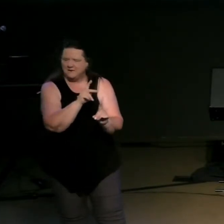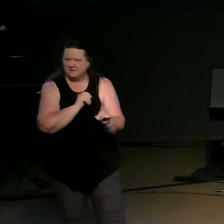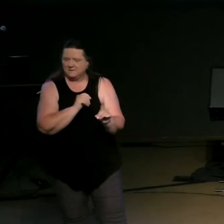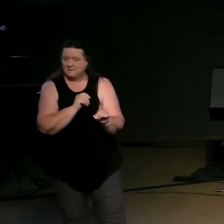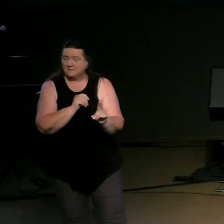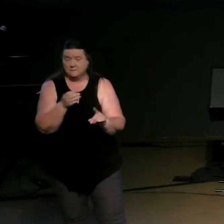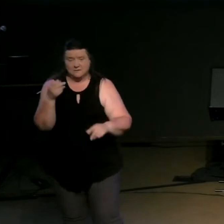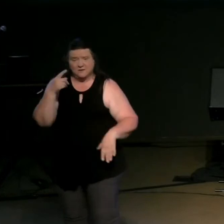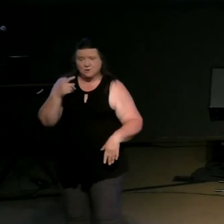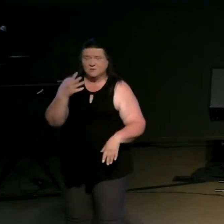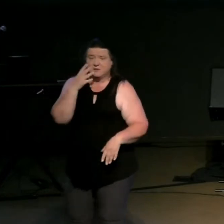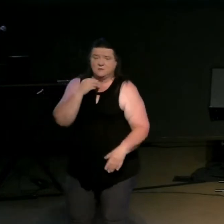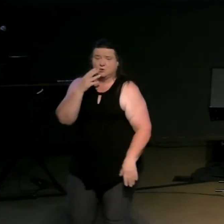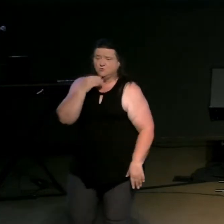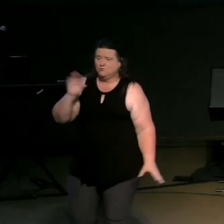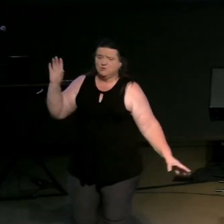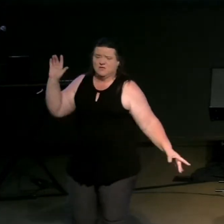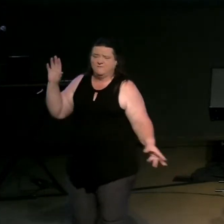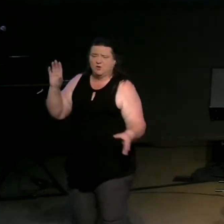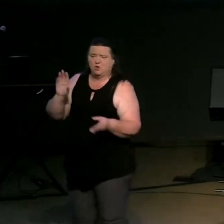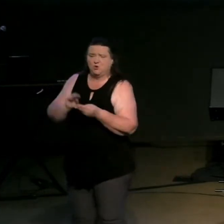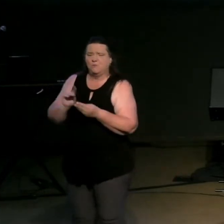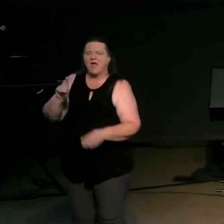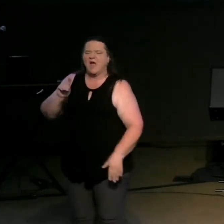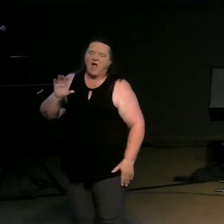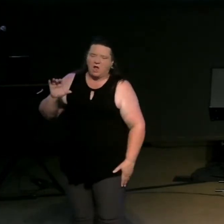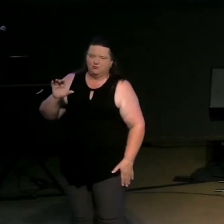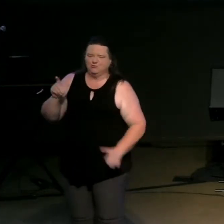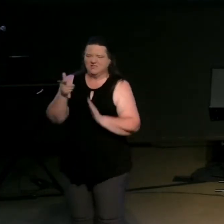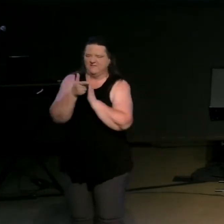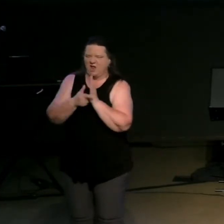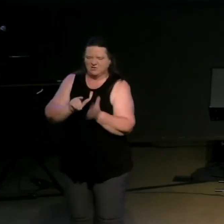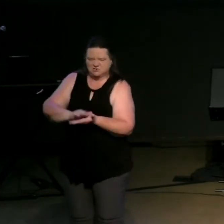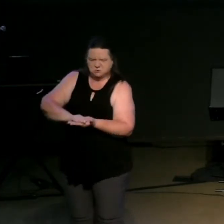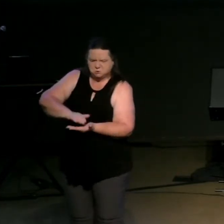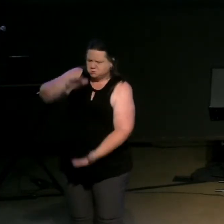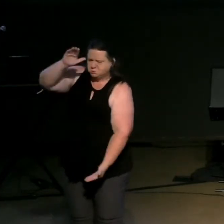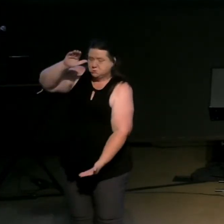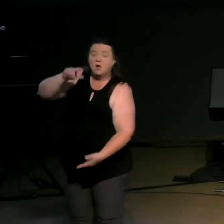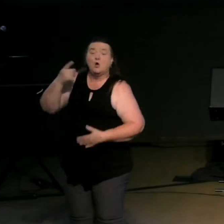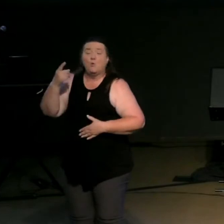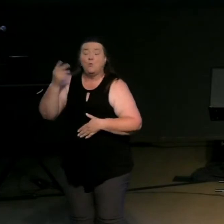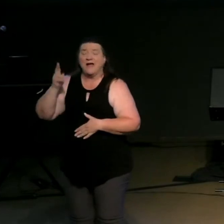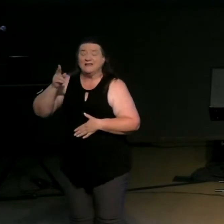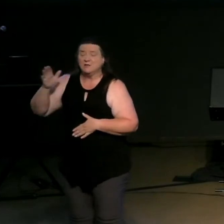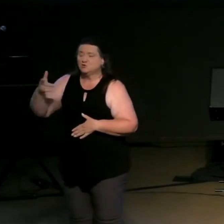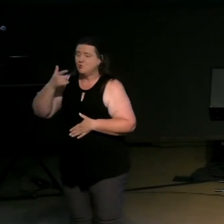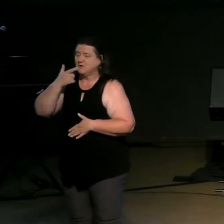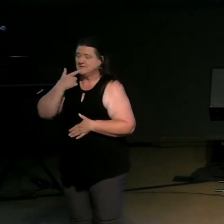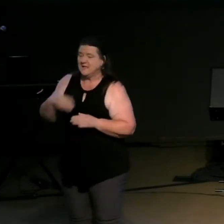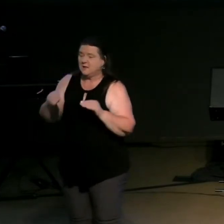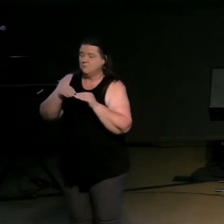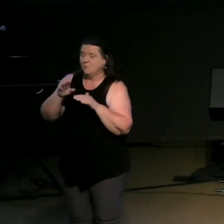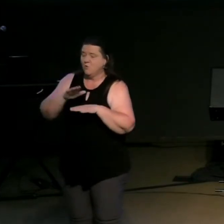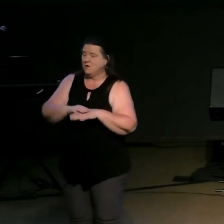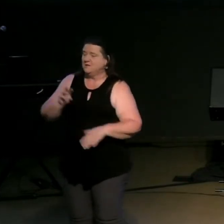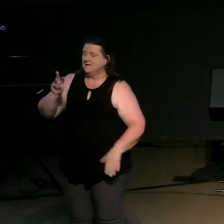the jews had accumulated hundreds of laws hundreds one historian records upwards of 613